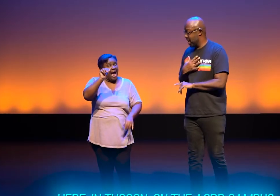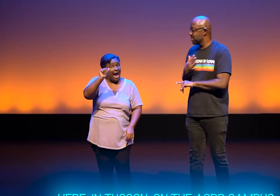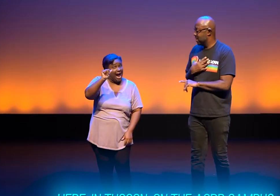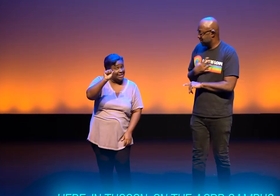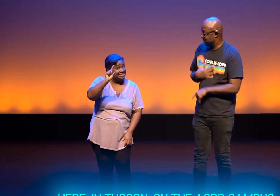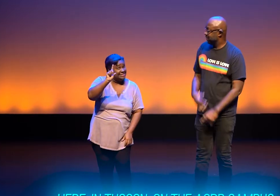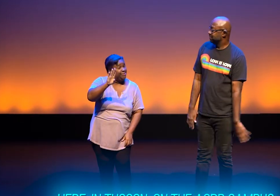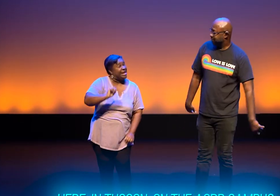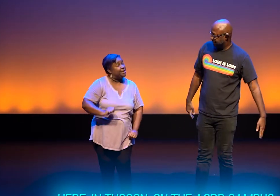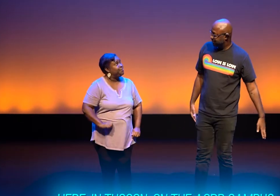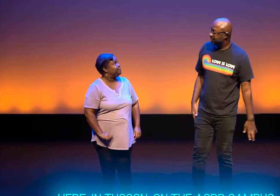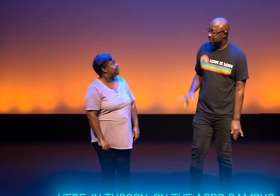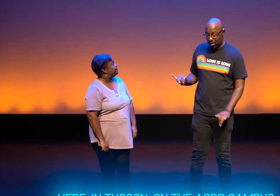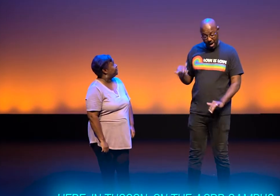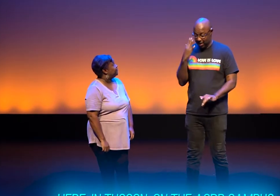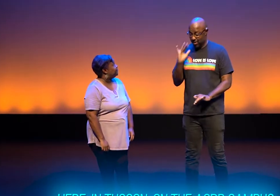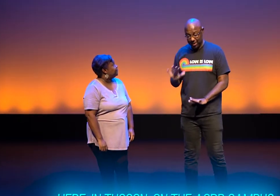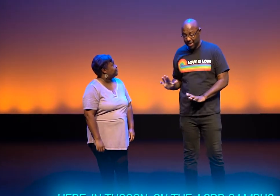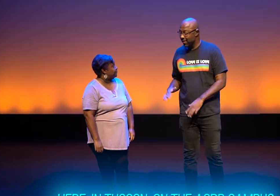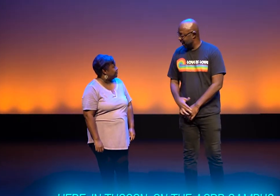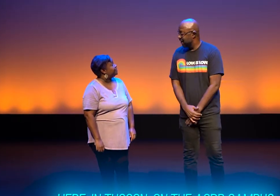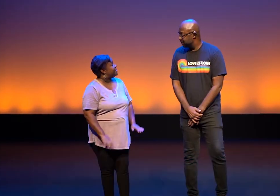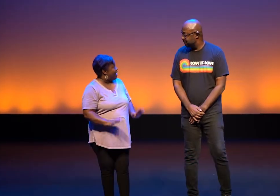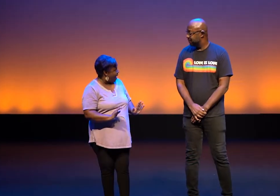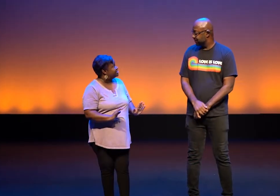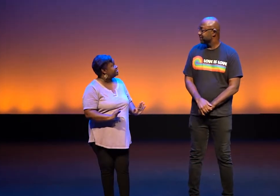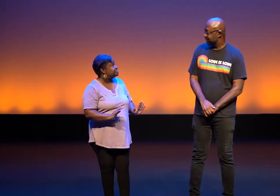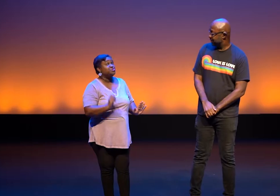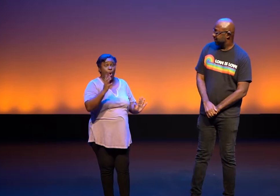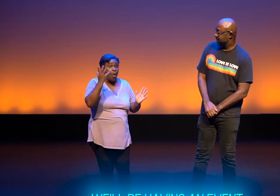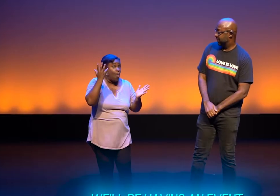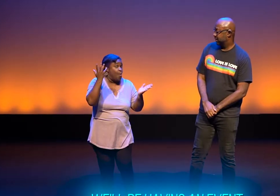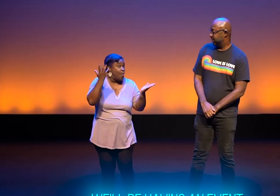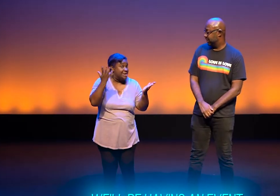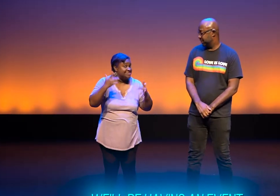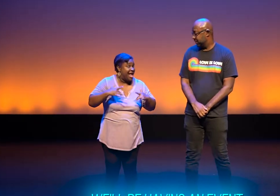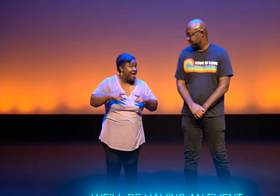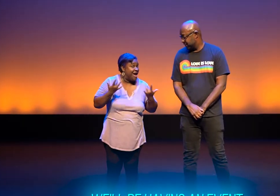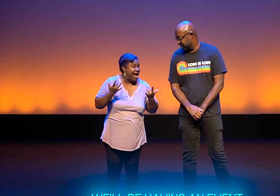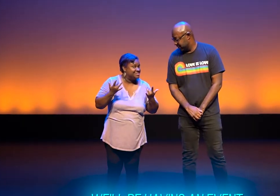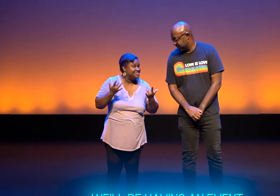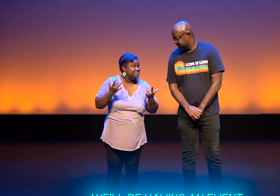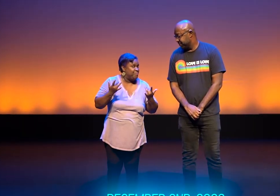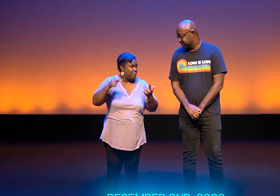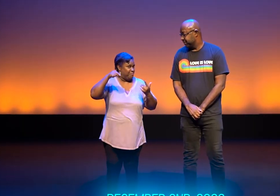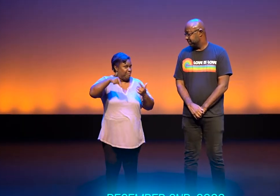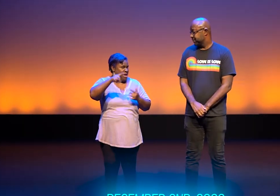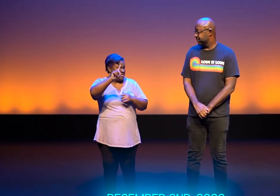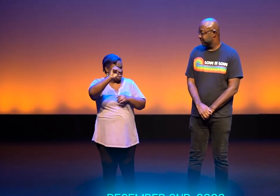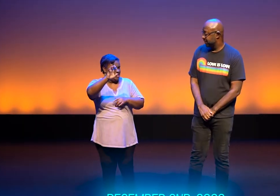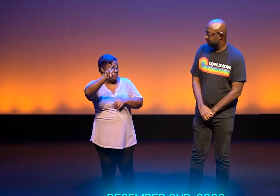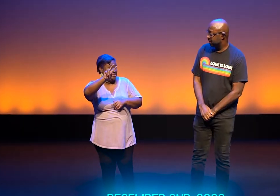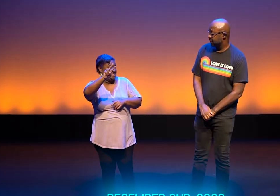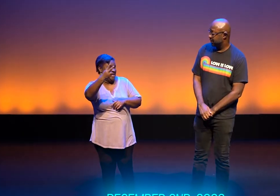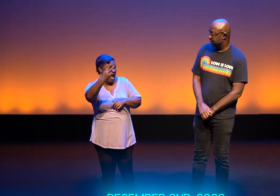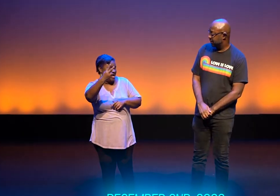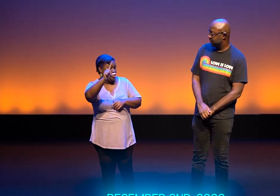in Tucson on the ASDB campus. We'll be having an event December 2nd, 2022.